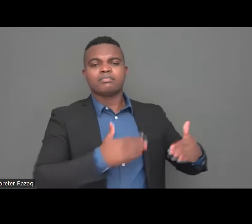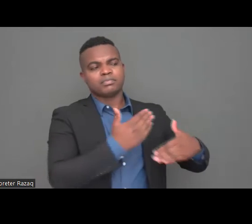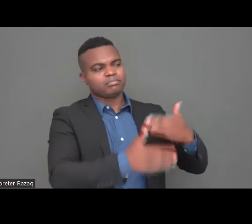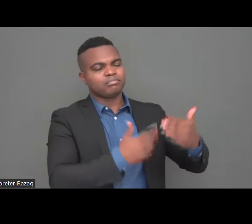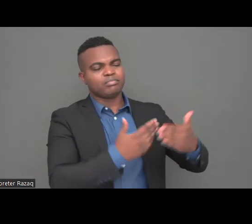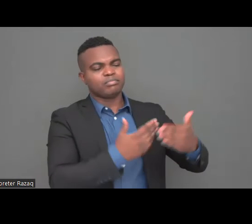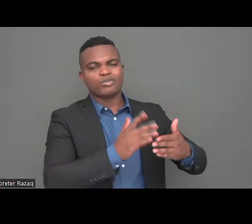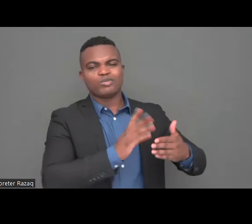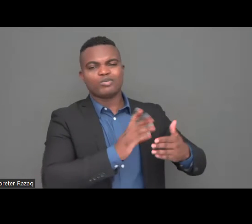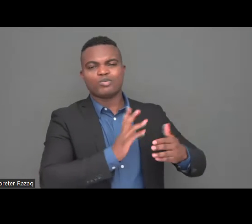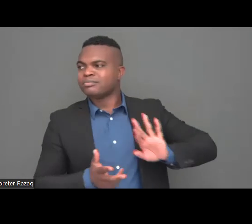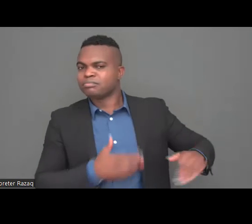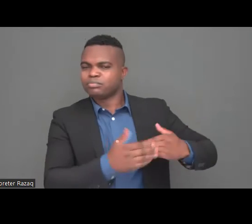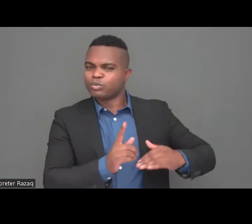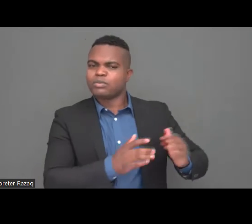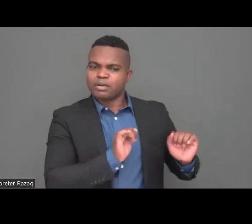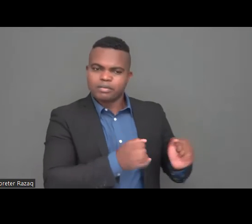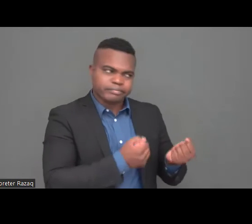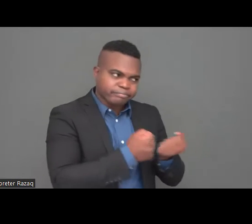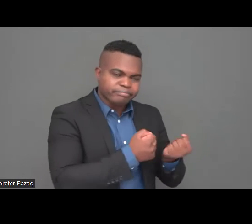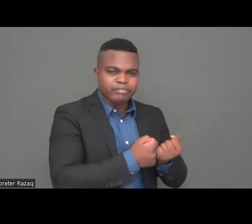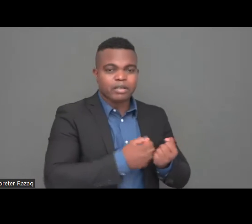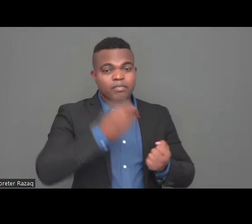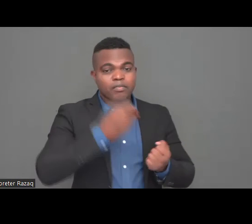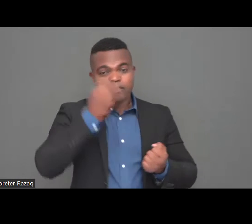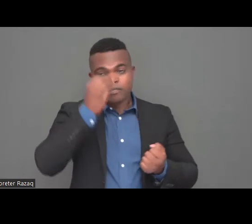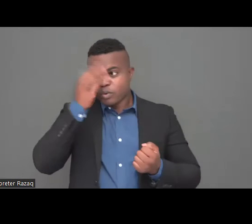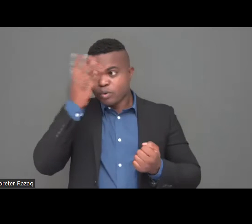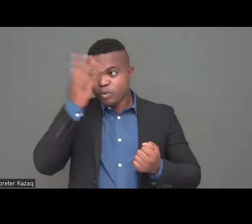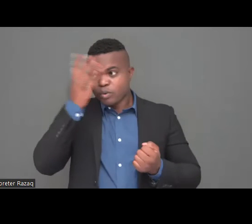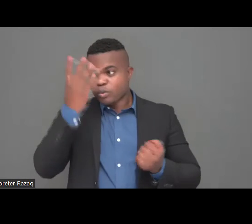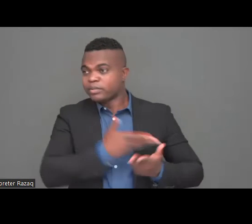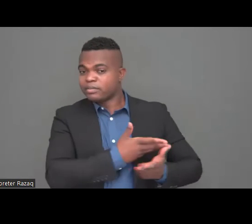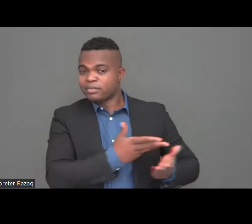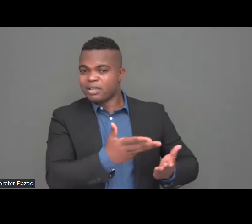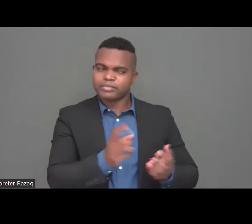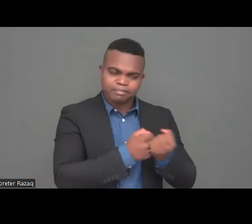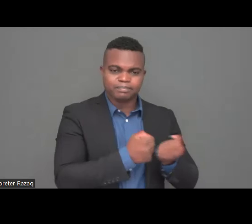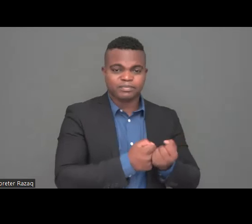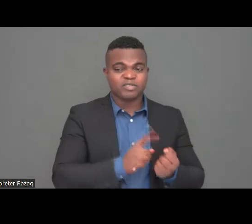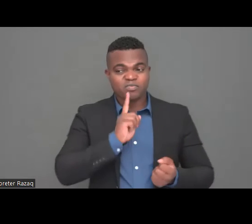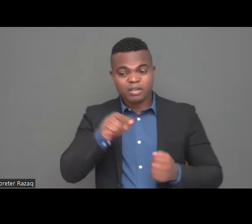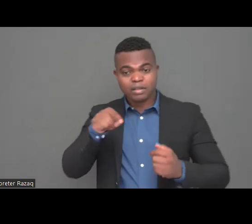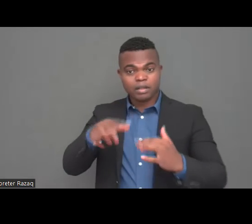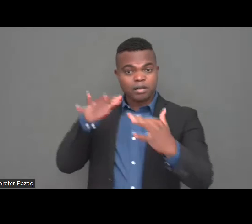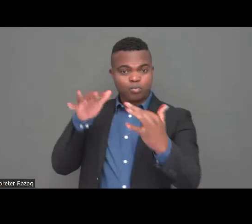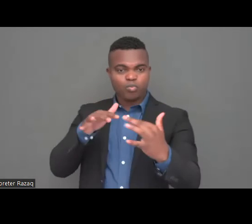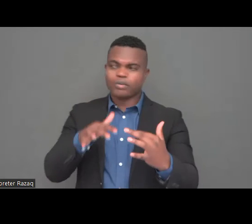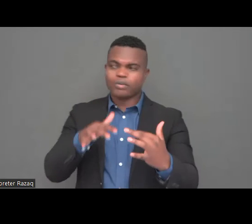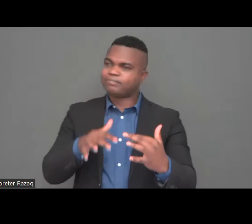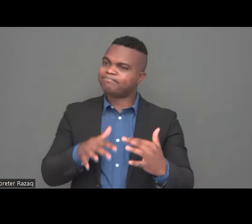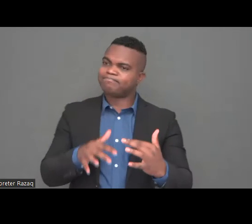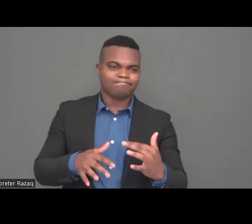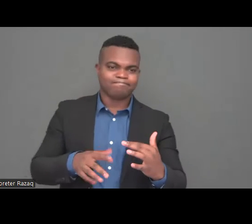unacceptable war that is in place. The Russians